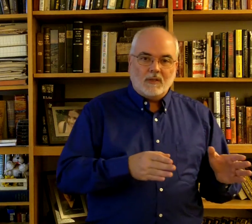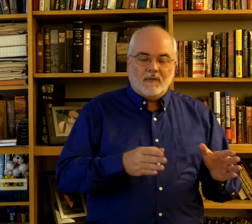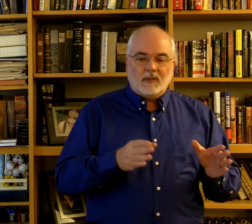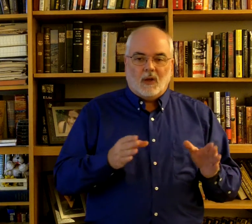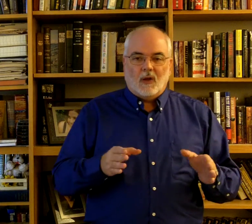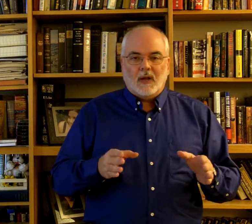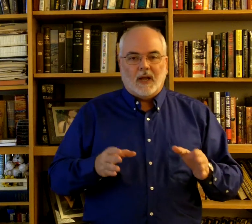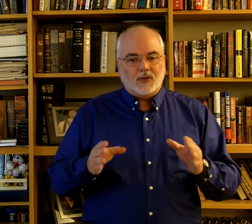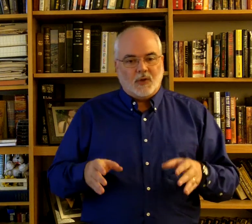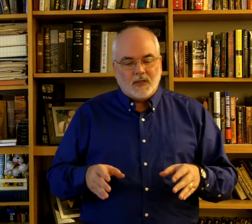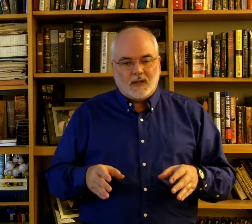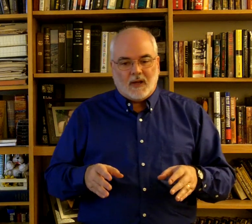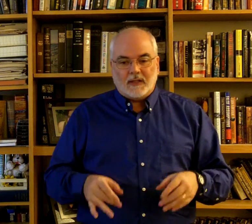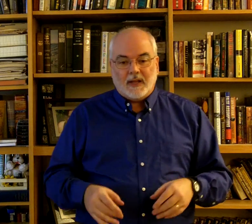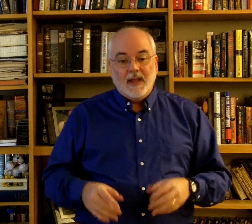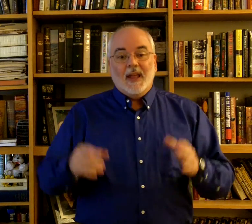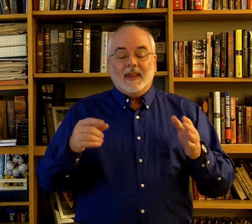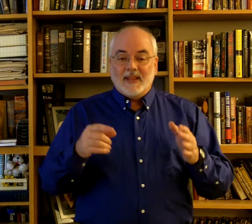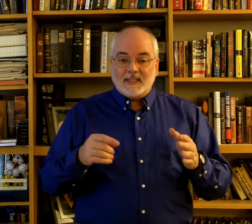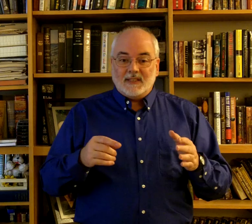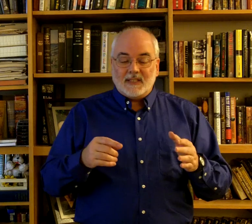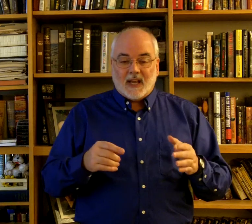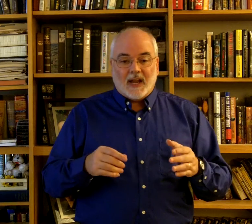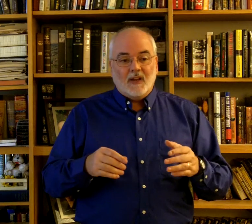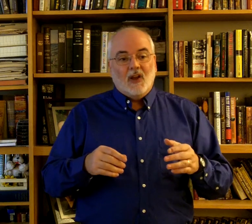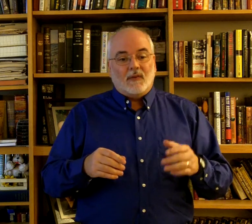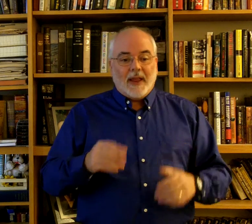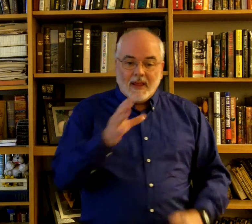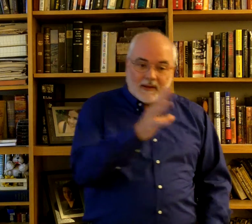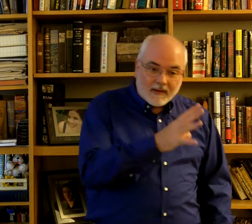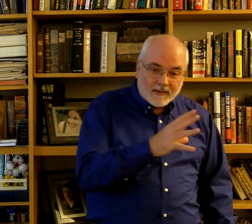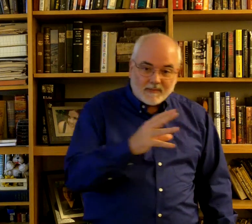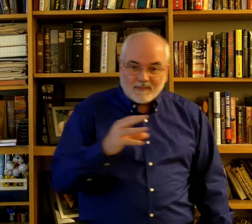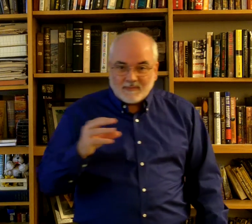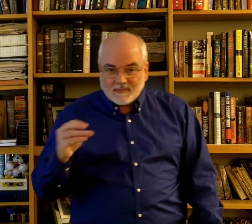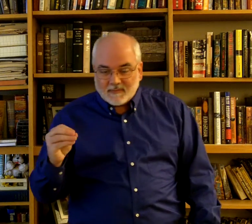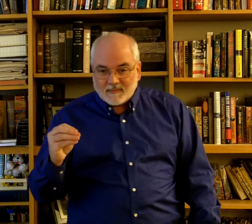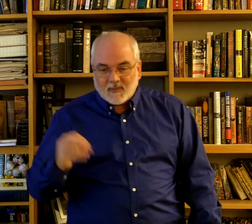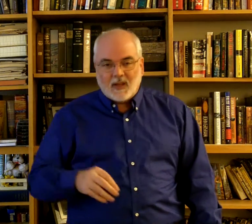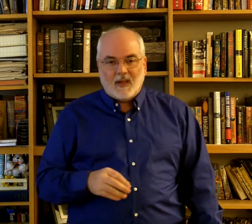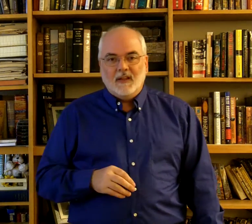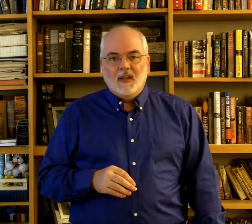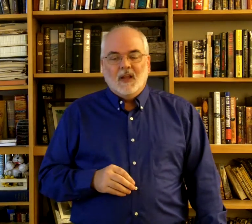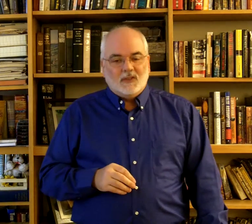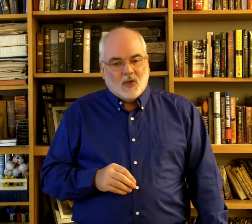of the song, and I show you the sign. say, this is the sign for and. Okay? So,